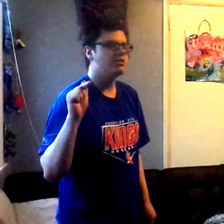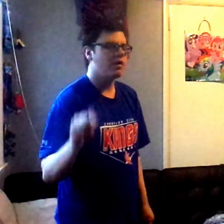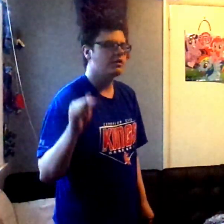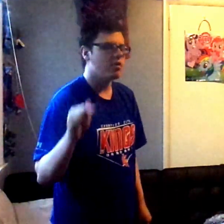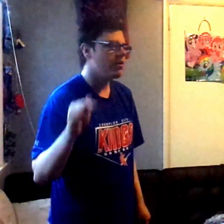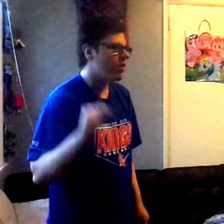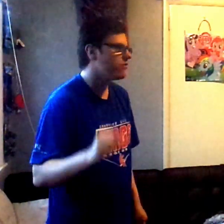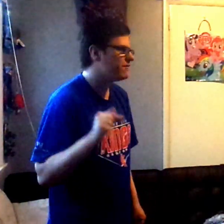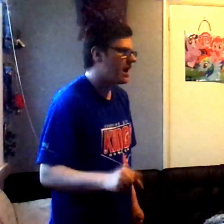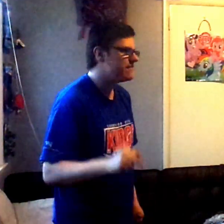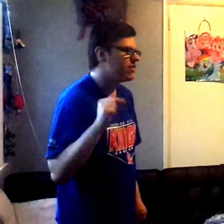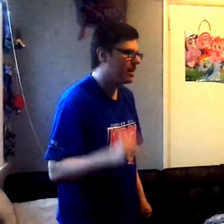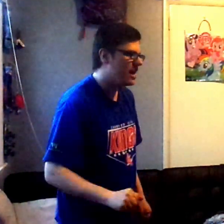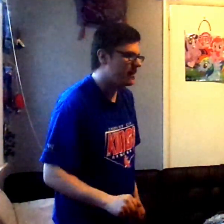2021 revival of